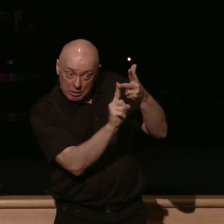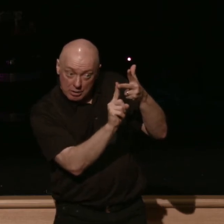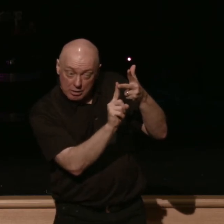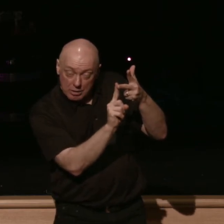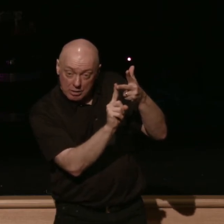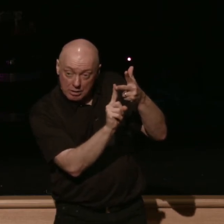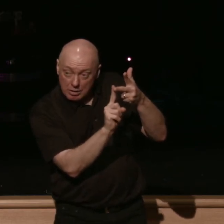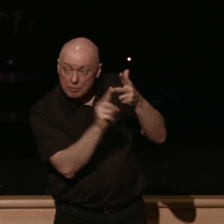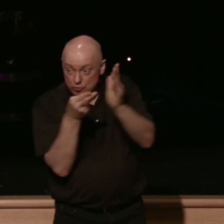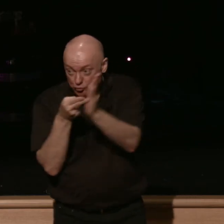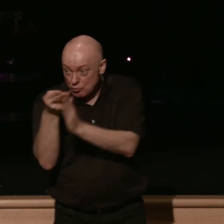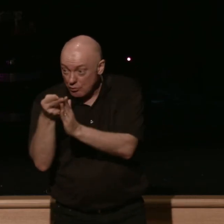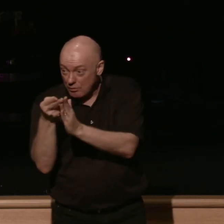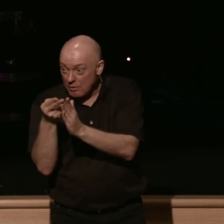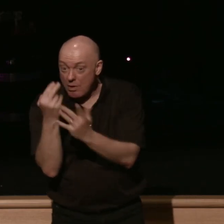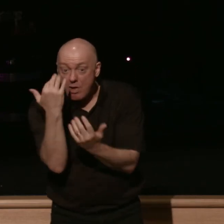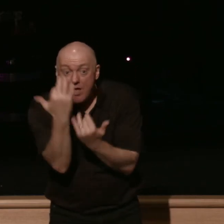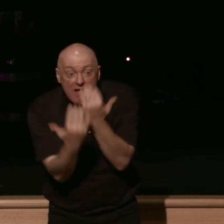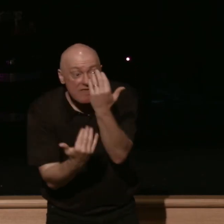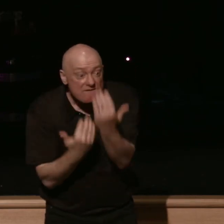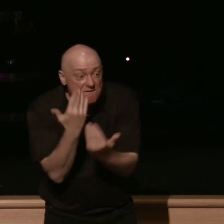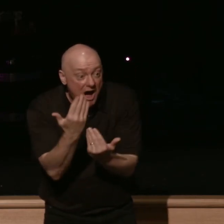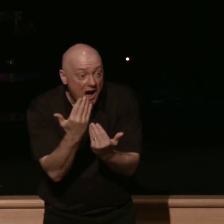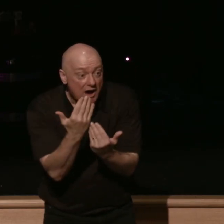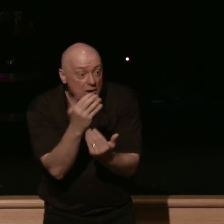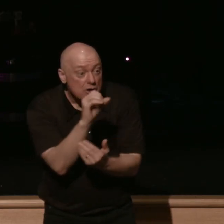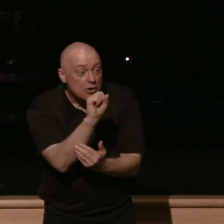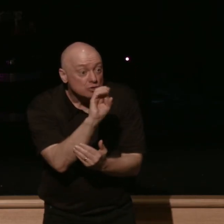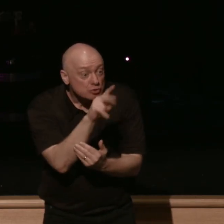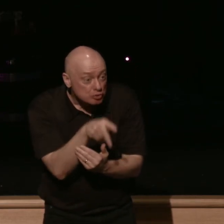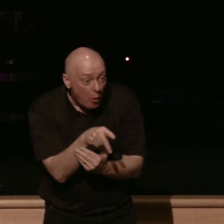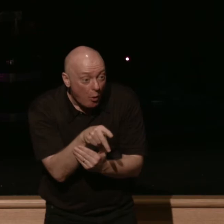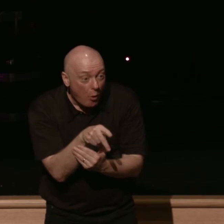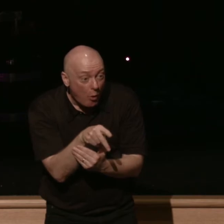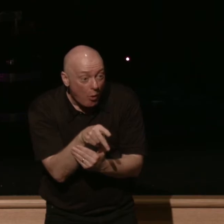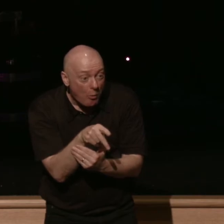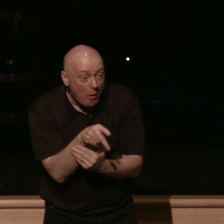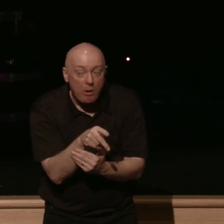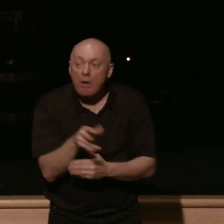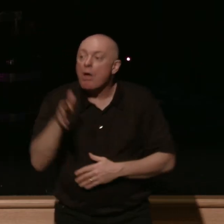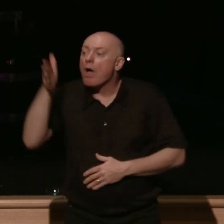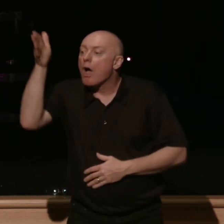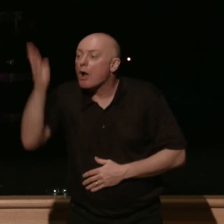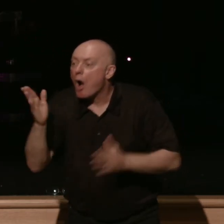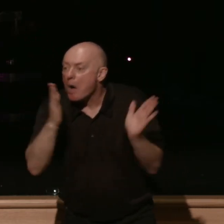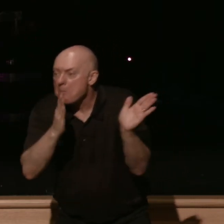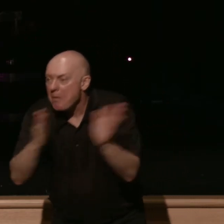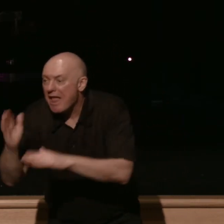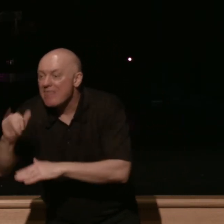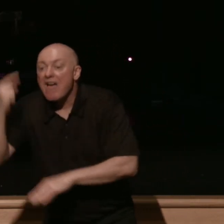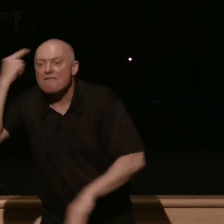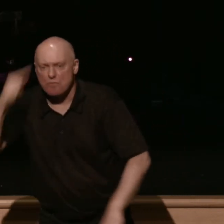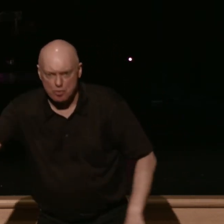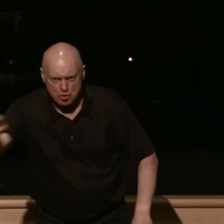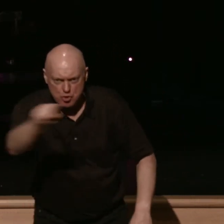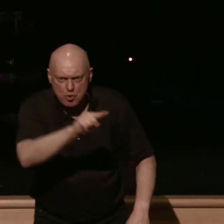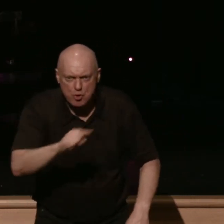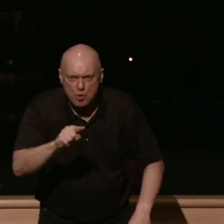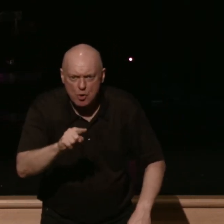that this fire that this soap has been planned for you it's been planned for you